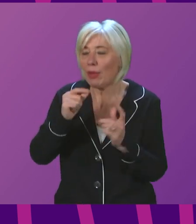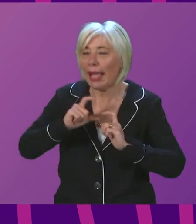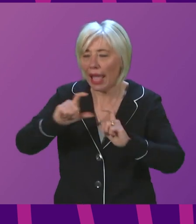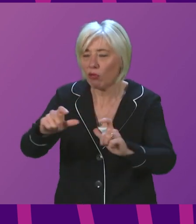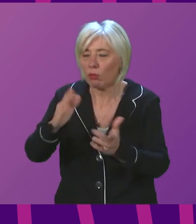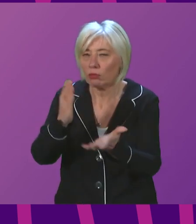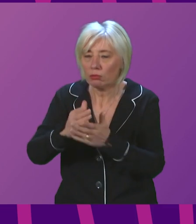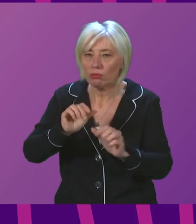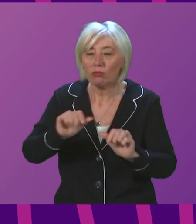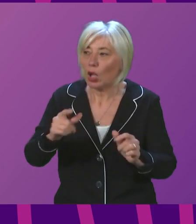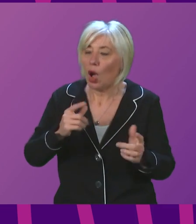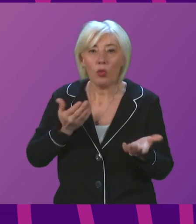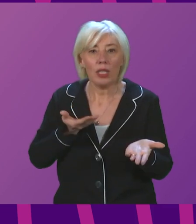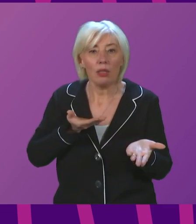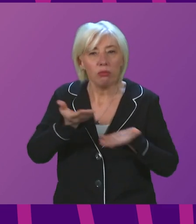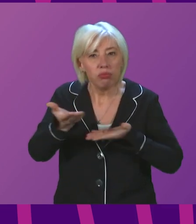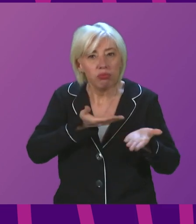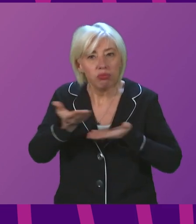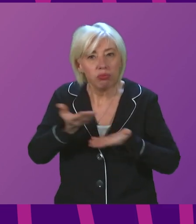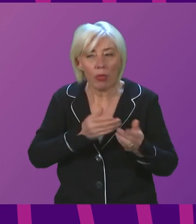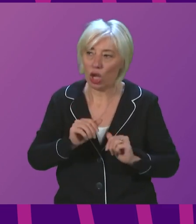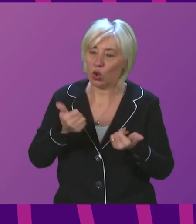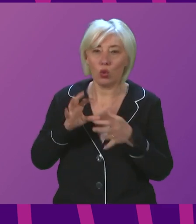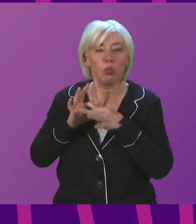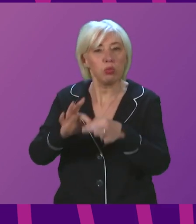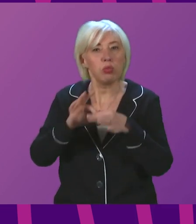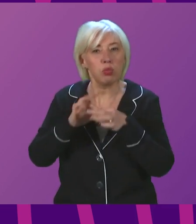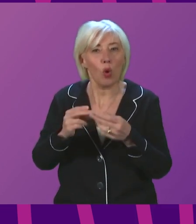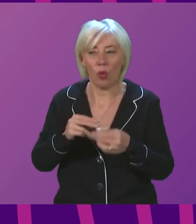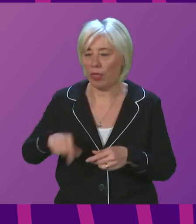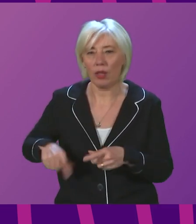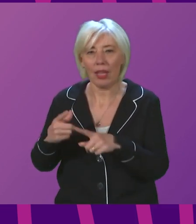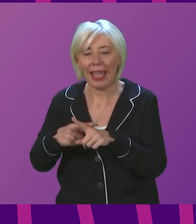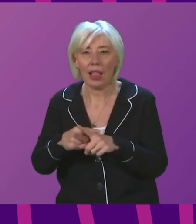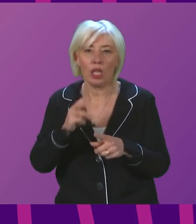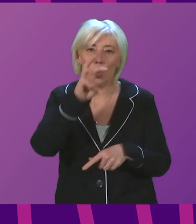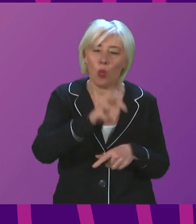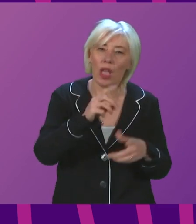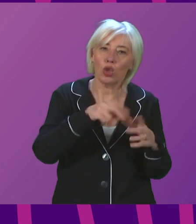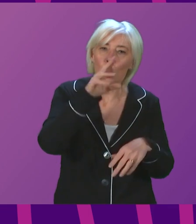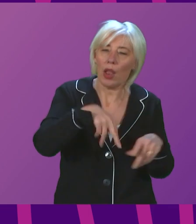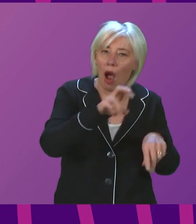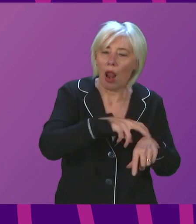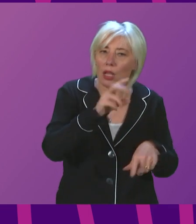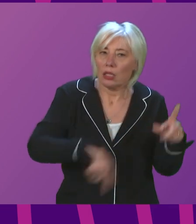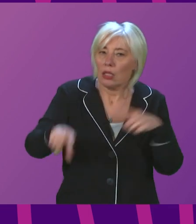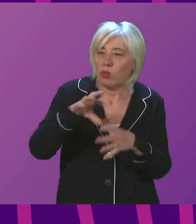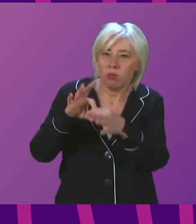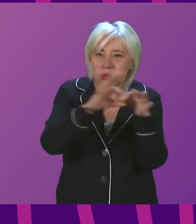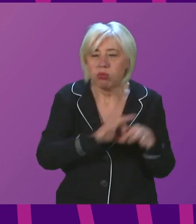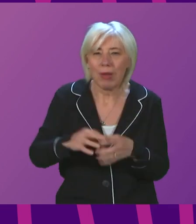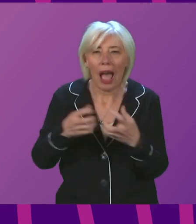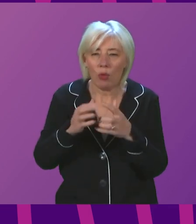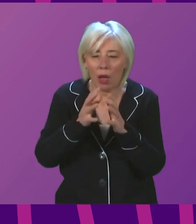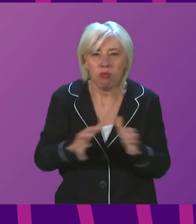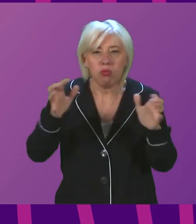have constructive discussions, because this is an area of very good joint working between the four nations, about how we continue to increase that